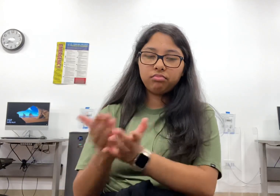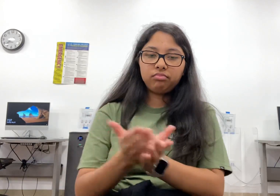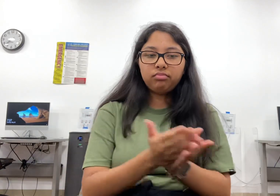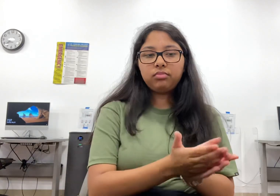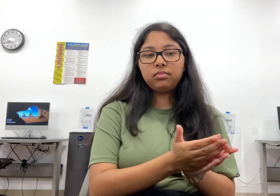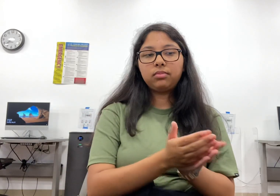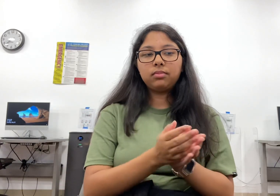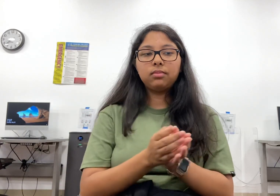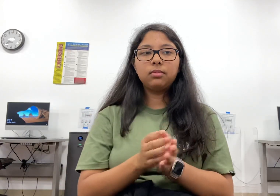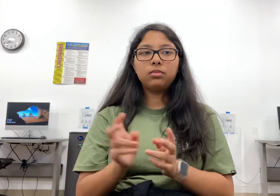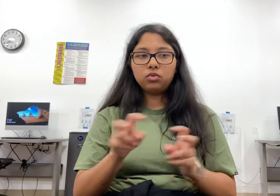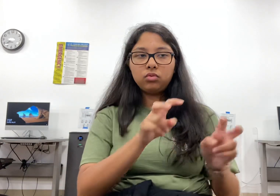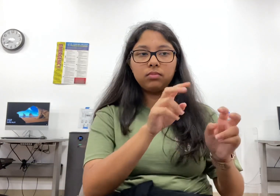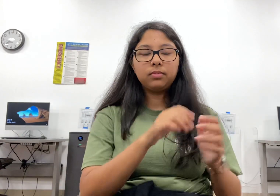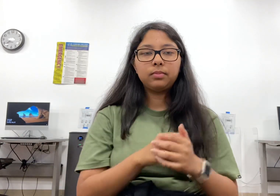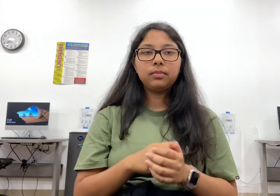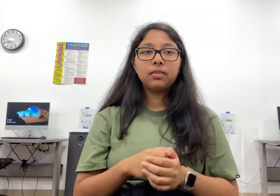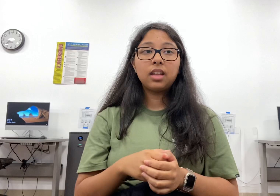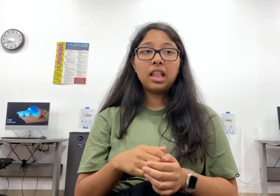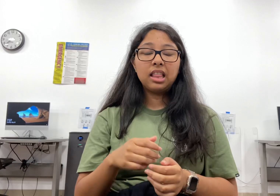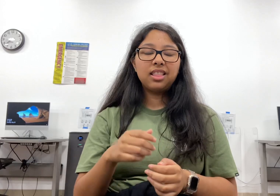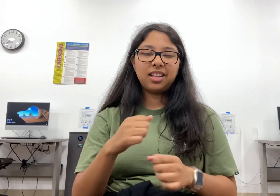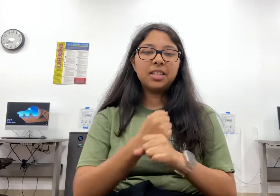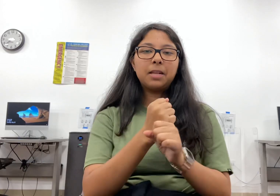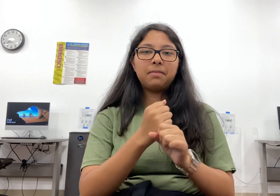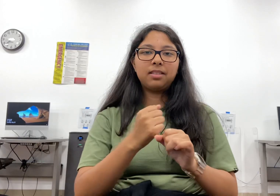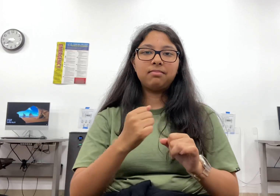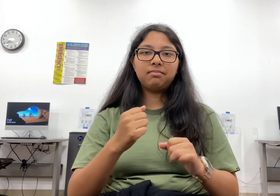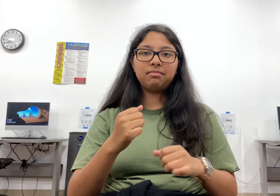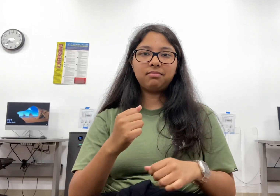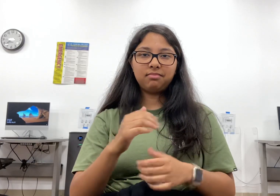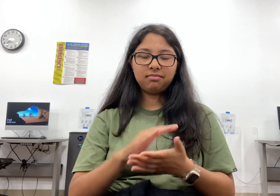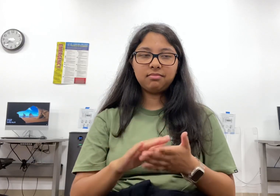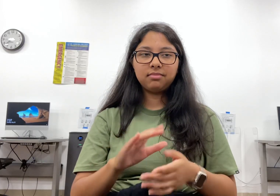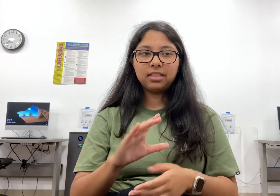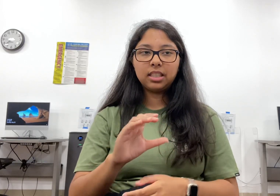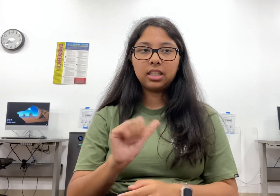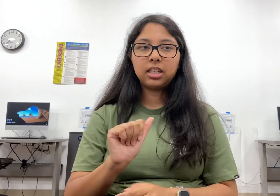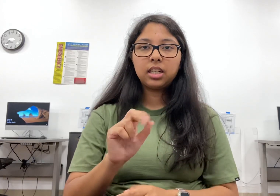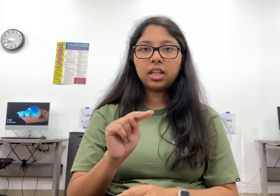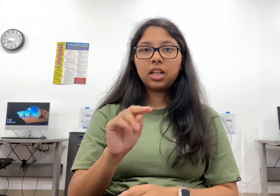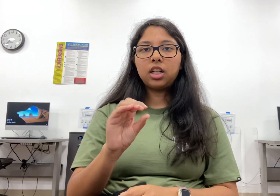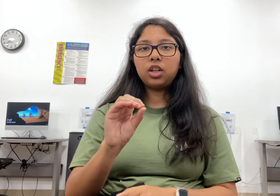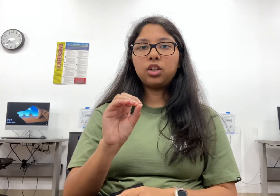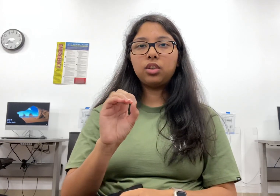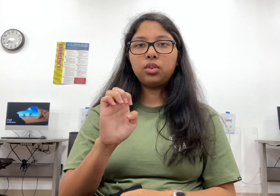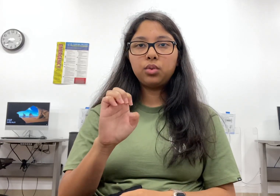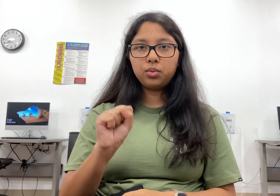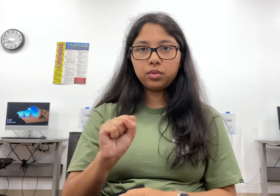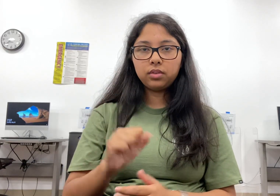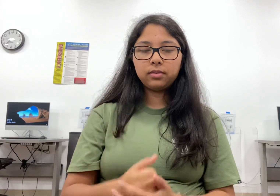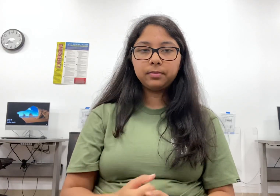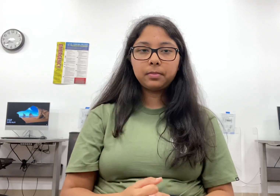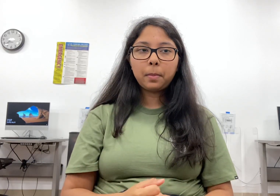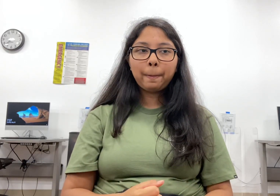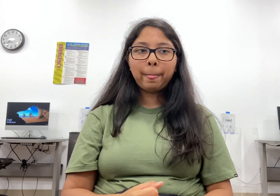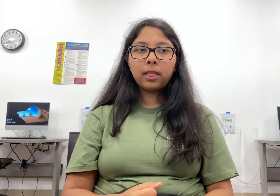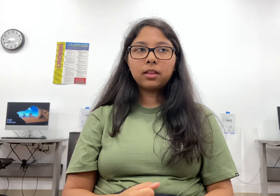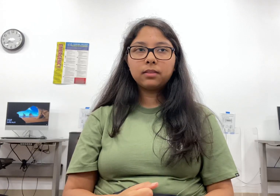The first recorded observations when the Spanish arrived were written in